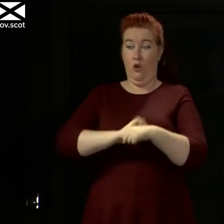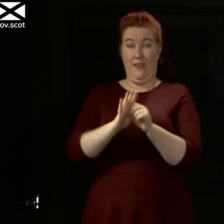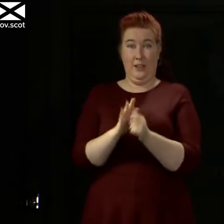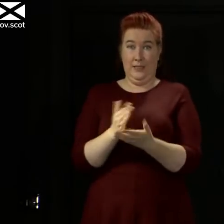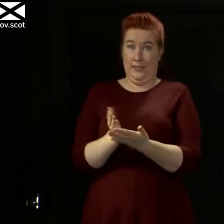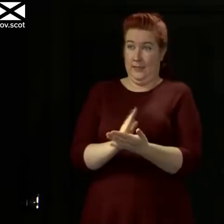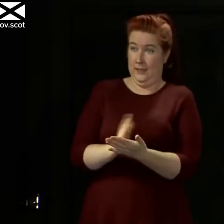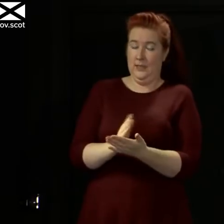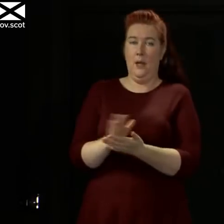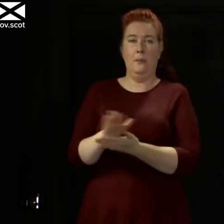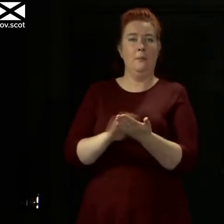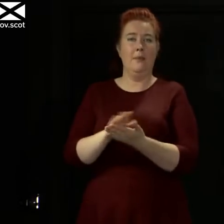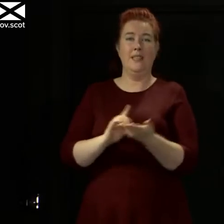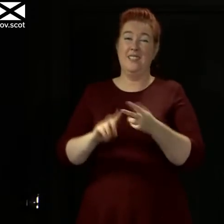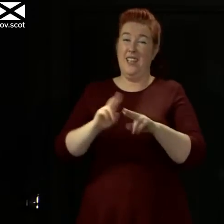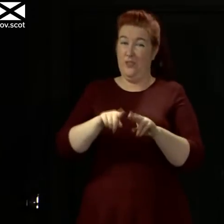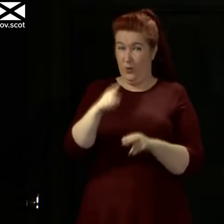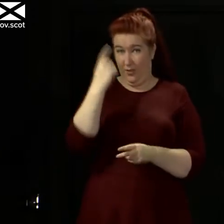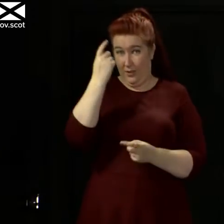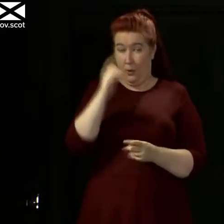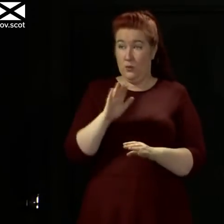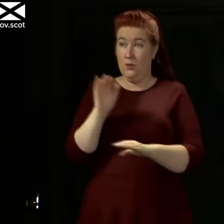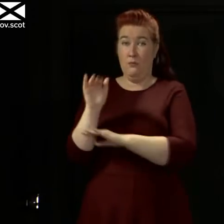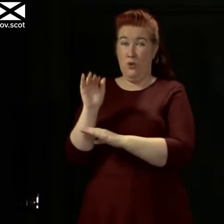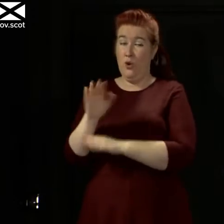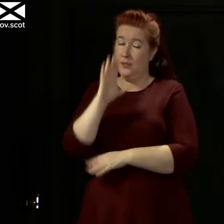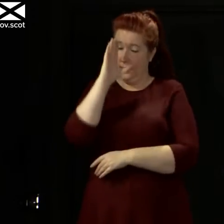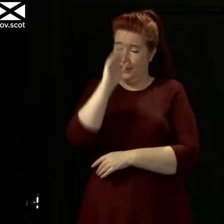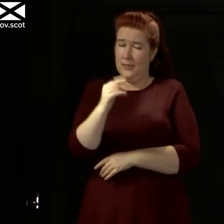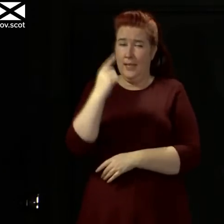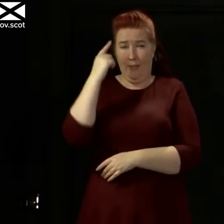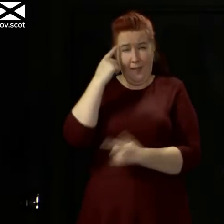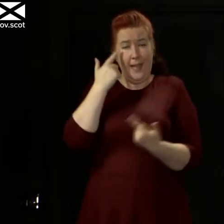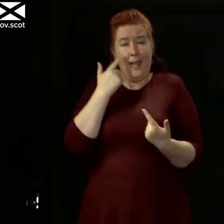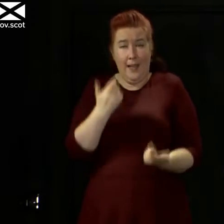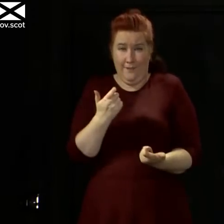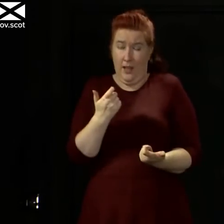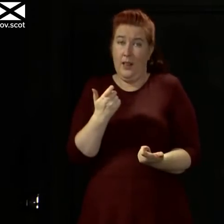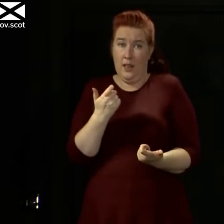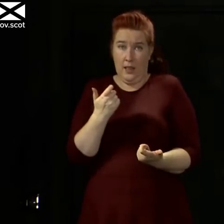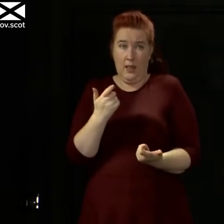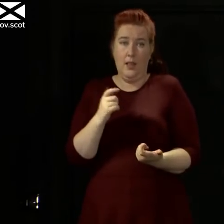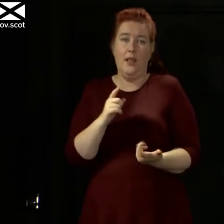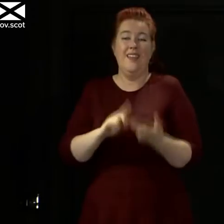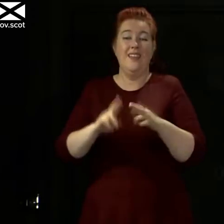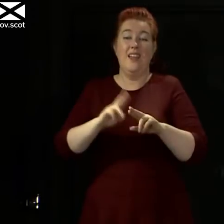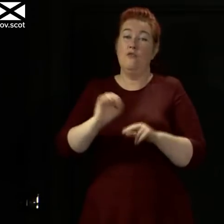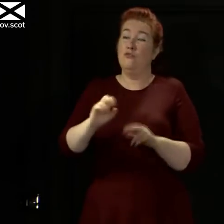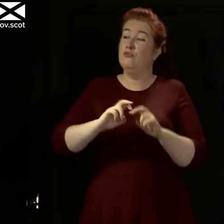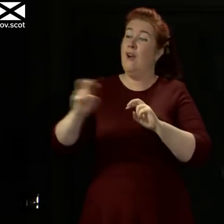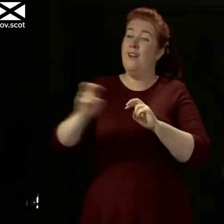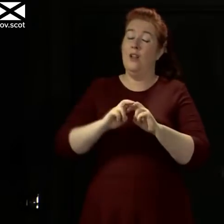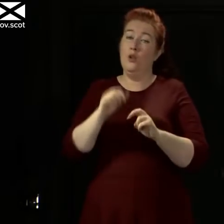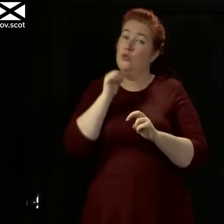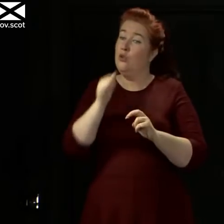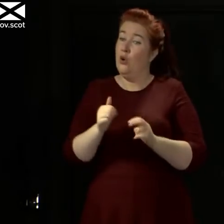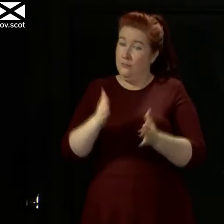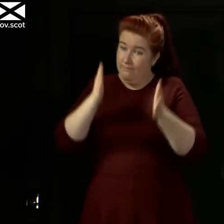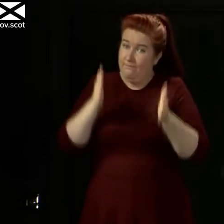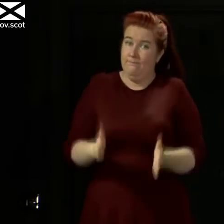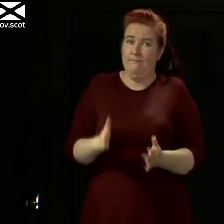So my advice to anybody thinking of travelling overseas is to think very carefully about that. And perhaps if your trip is not essential, then